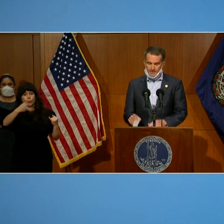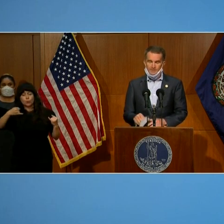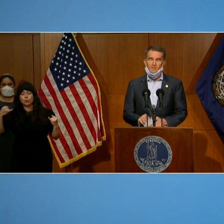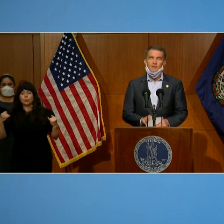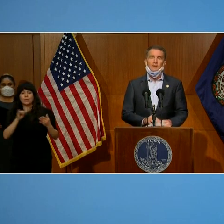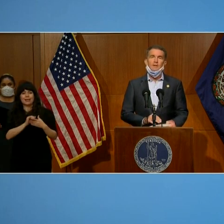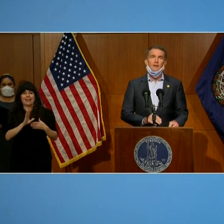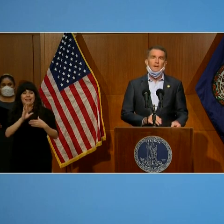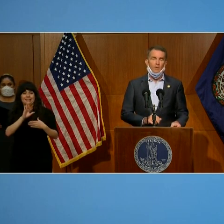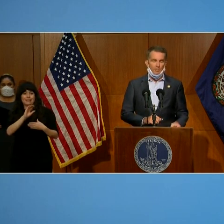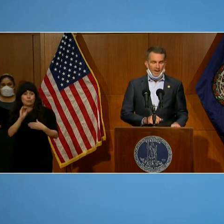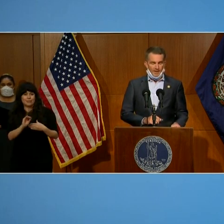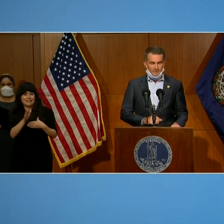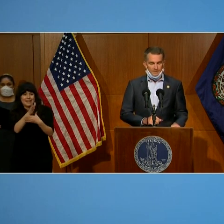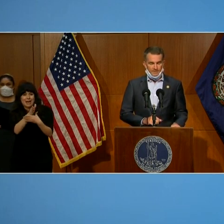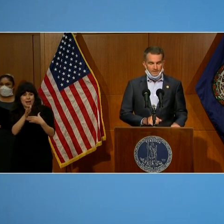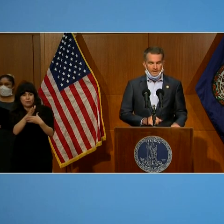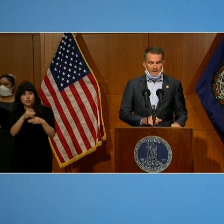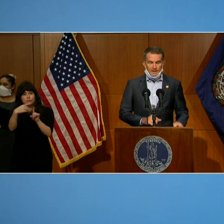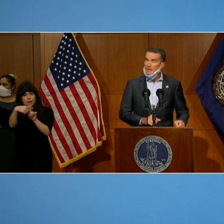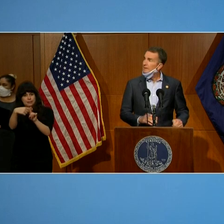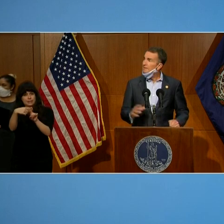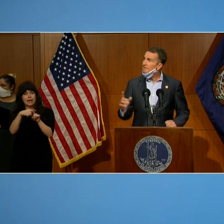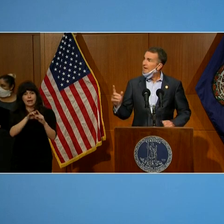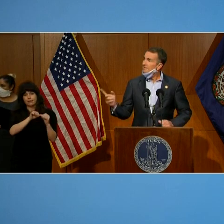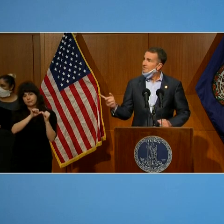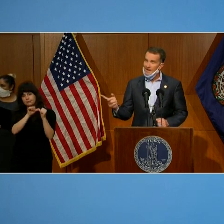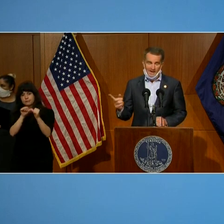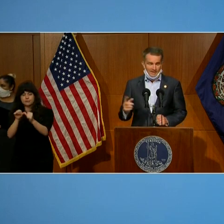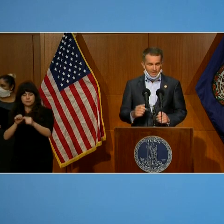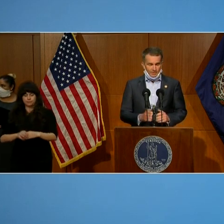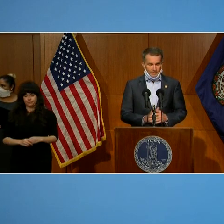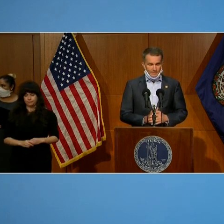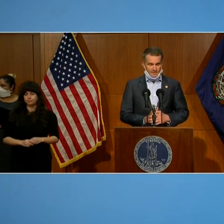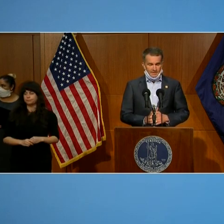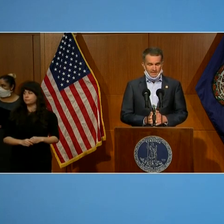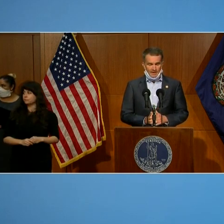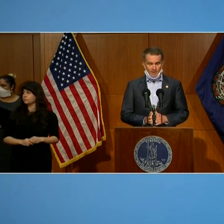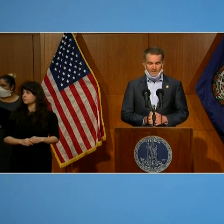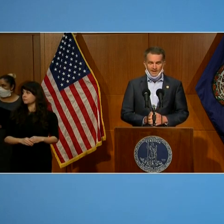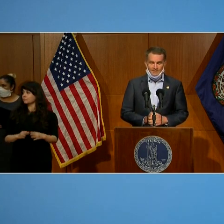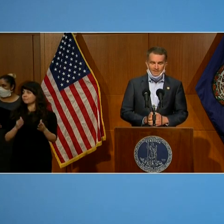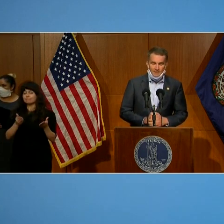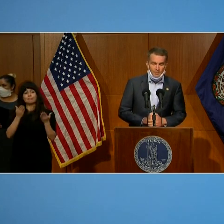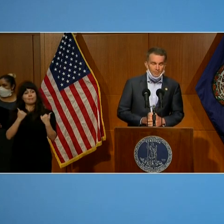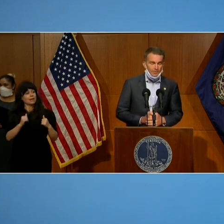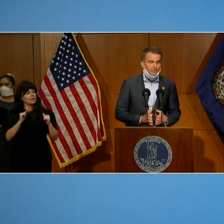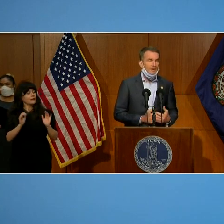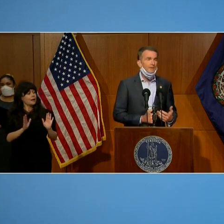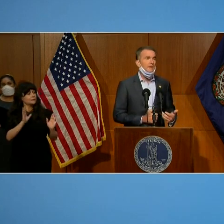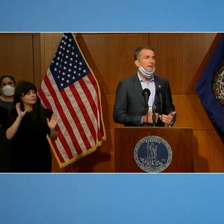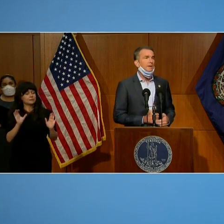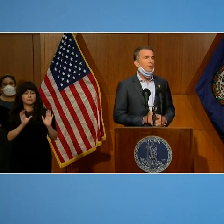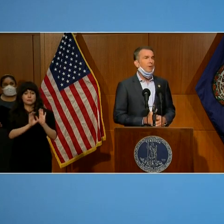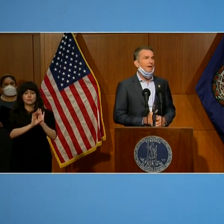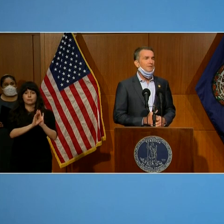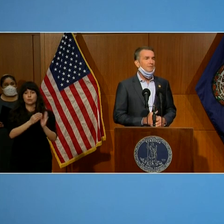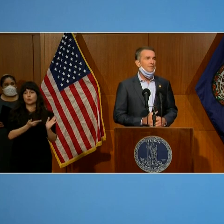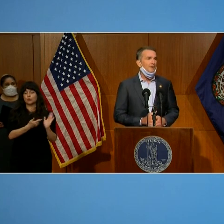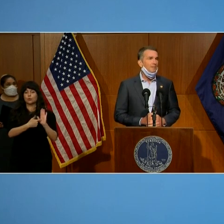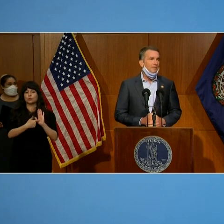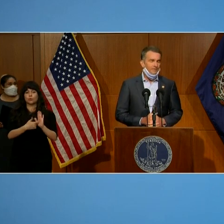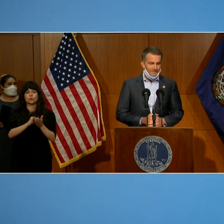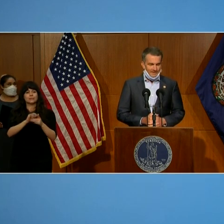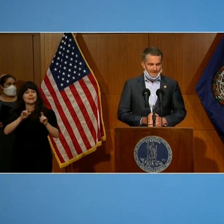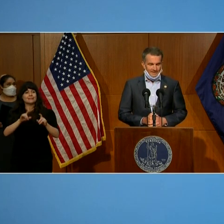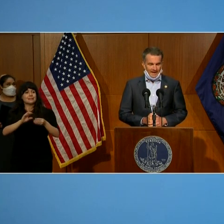those tests that are positive. And this next slide, you can see that our testing numbers are generally ranging